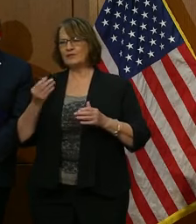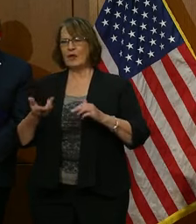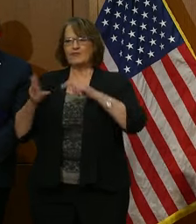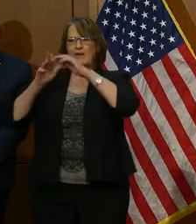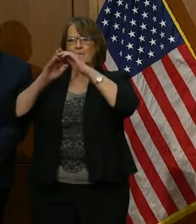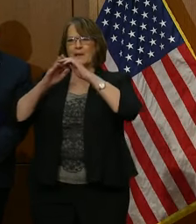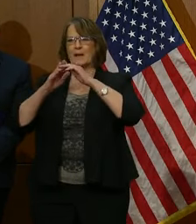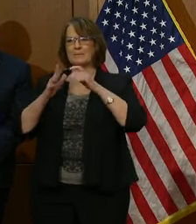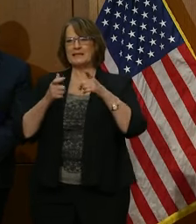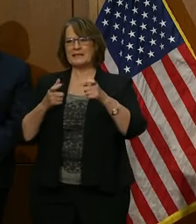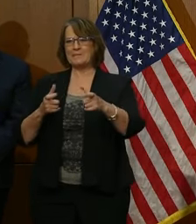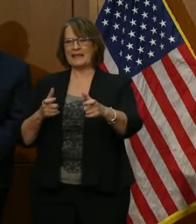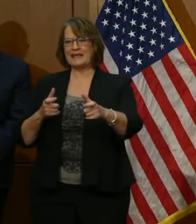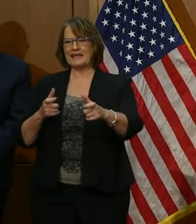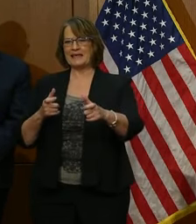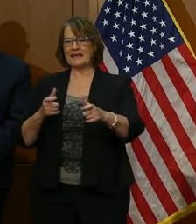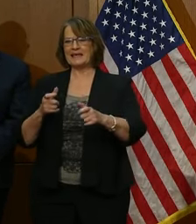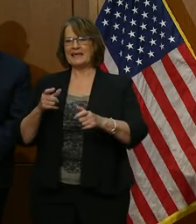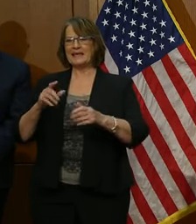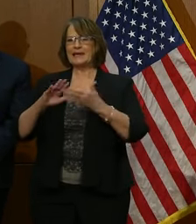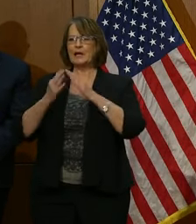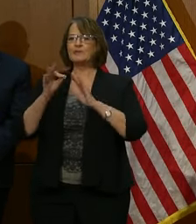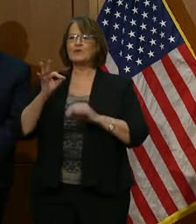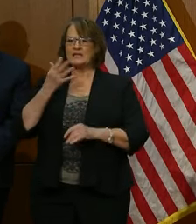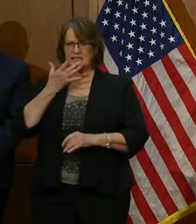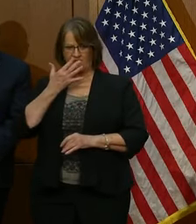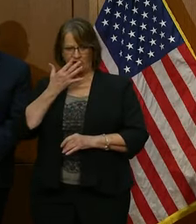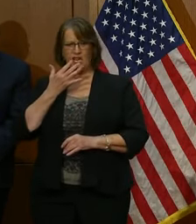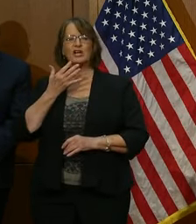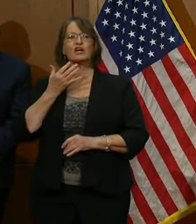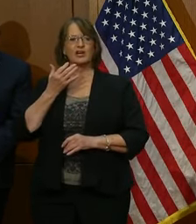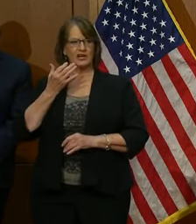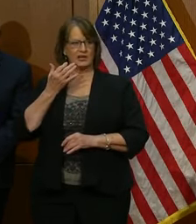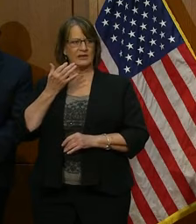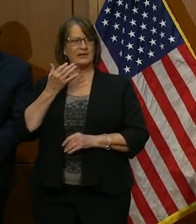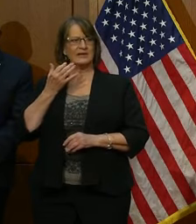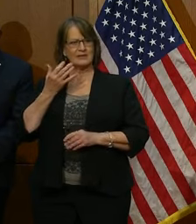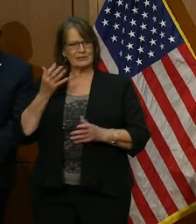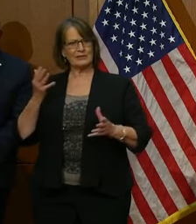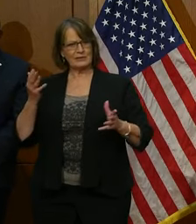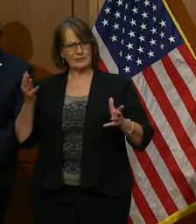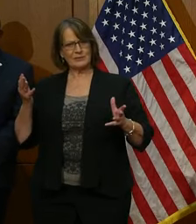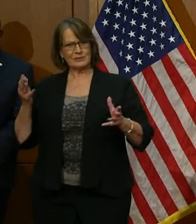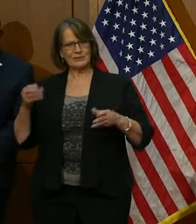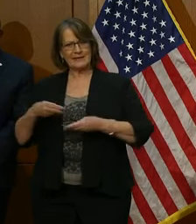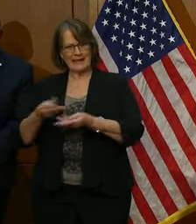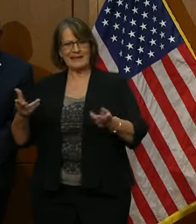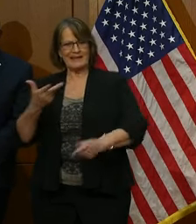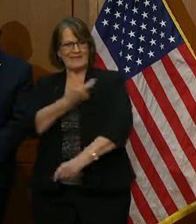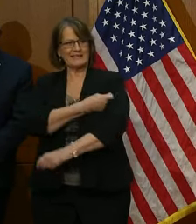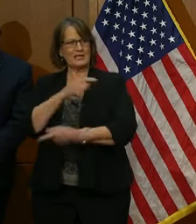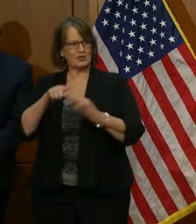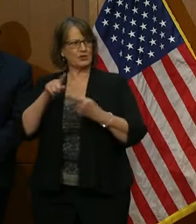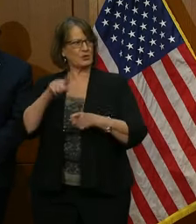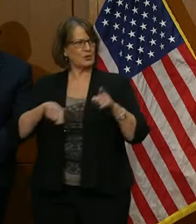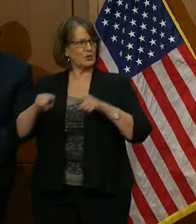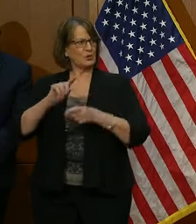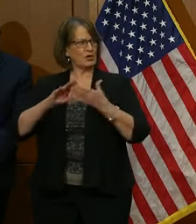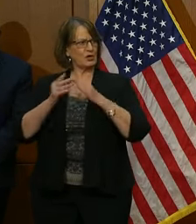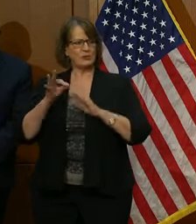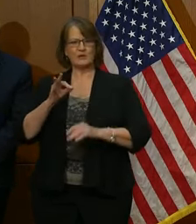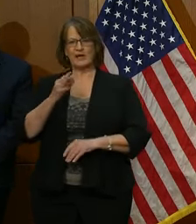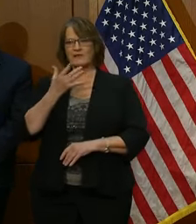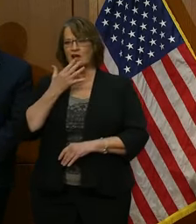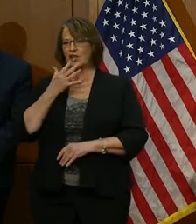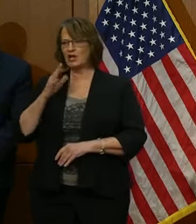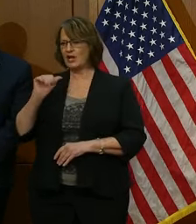communities of color that have been served to get their vaccines? Yes, I'm going to let Dr. Ab